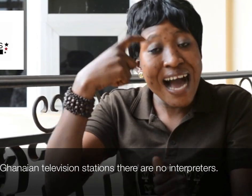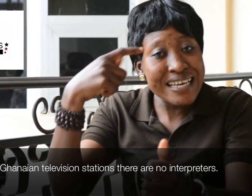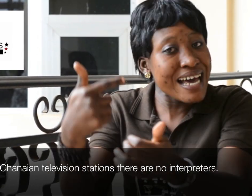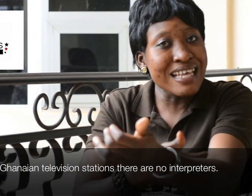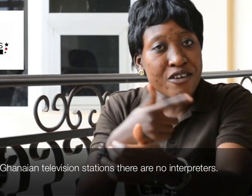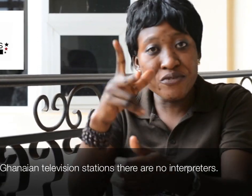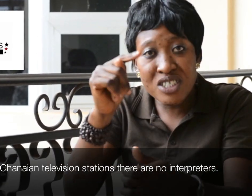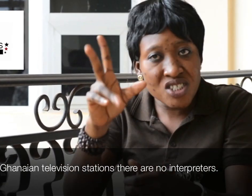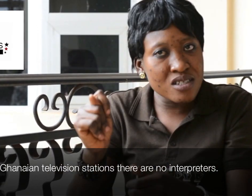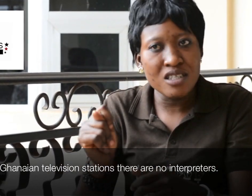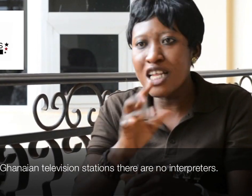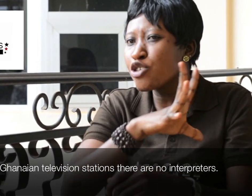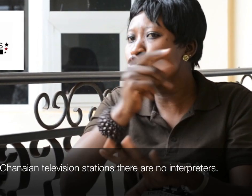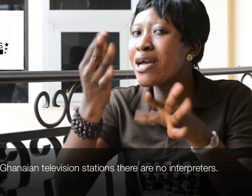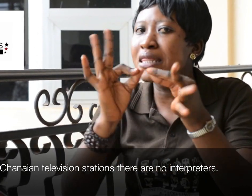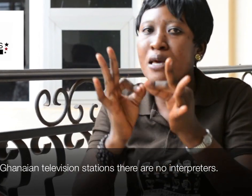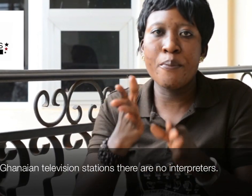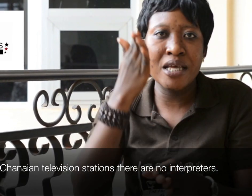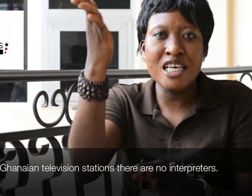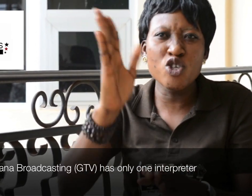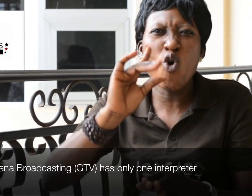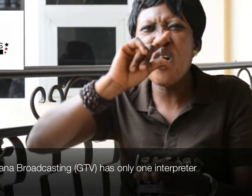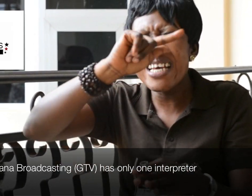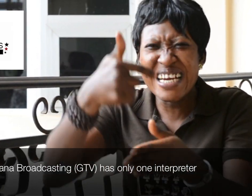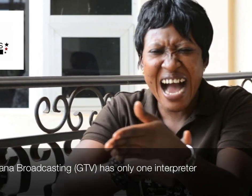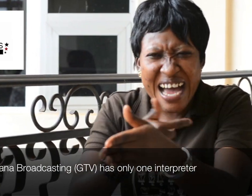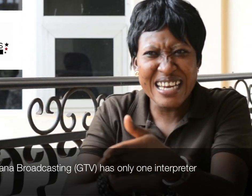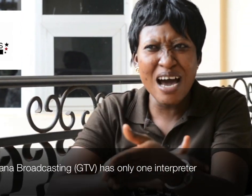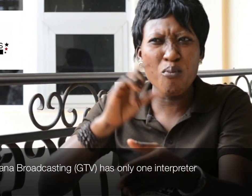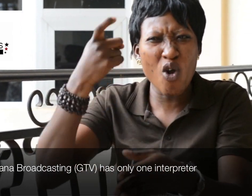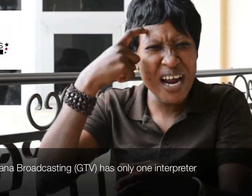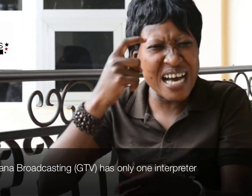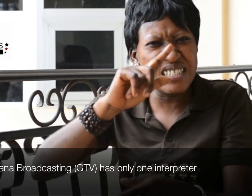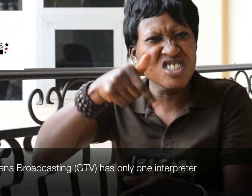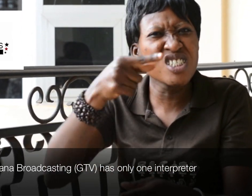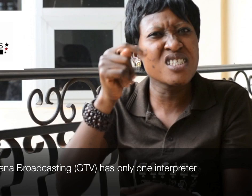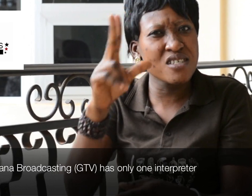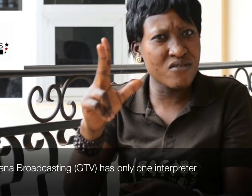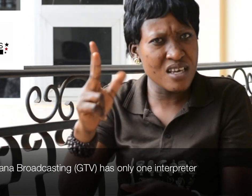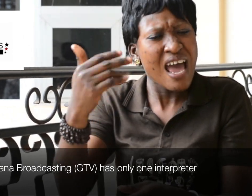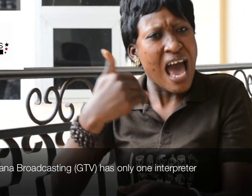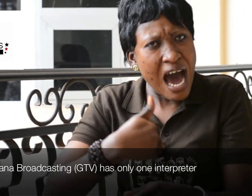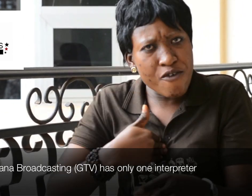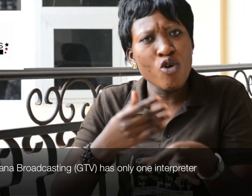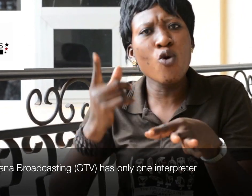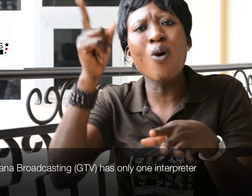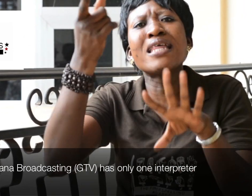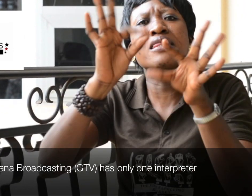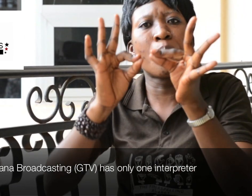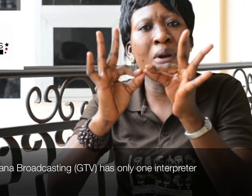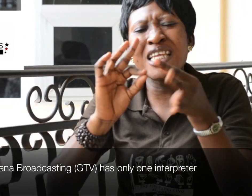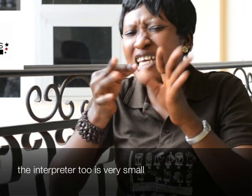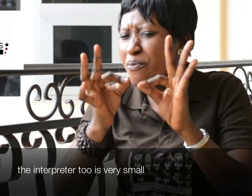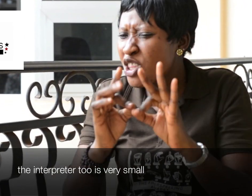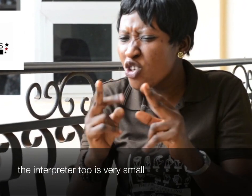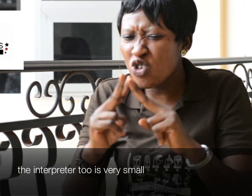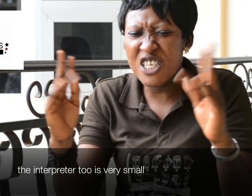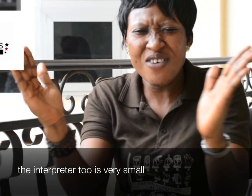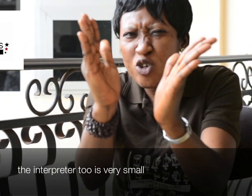Ghana television, there's no interpreter. So all the Ghana brokers in GTV have only one interpreter to Israel.